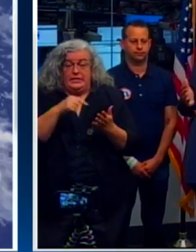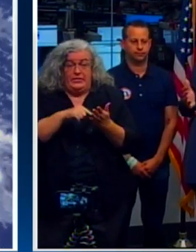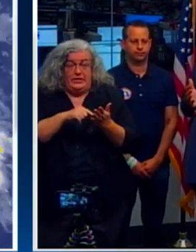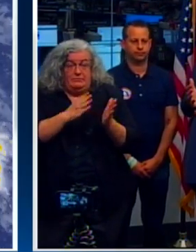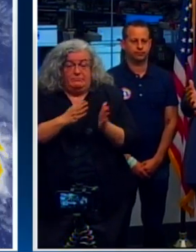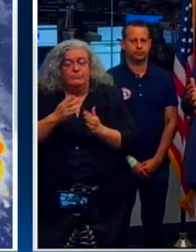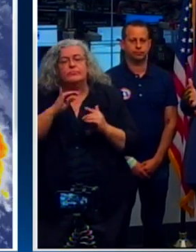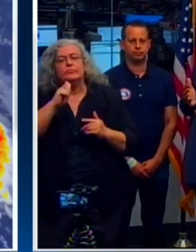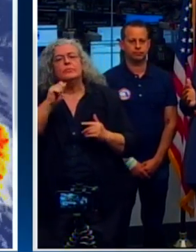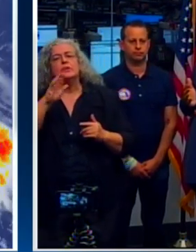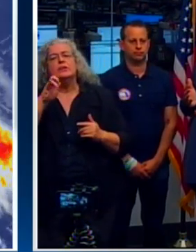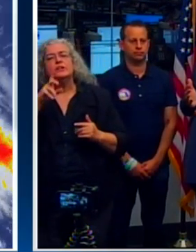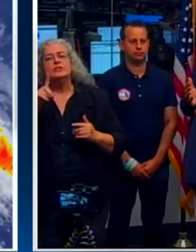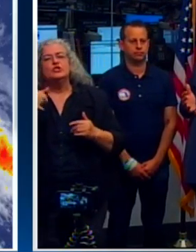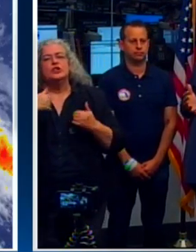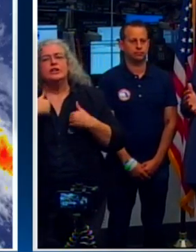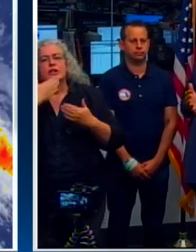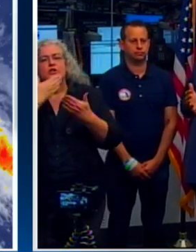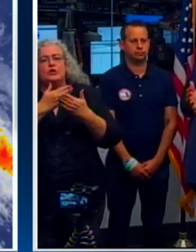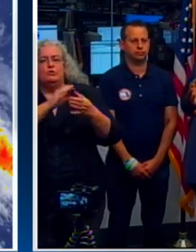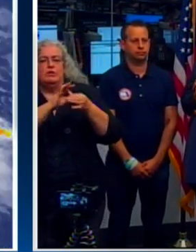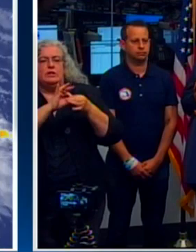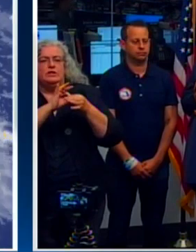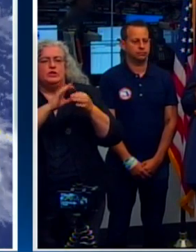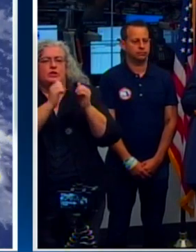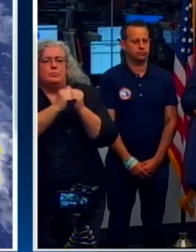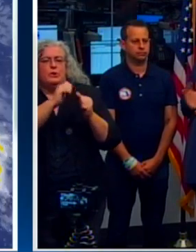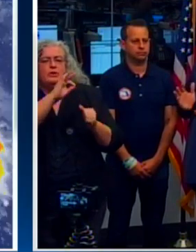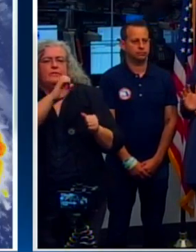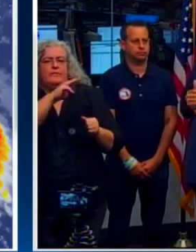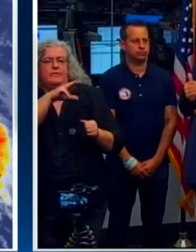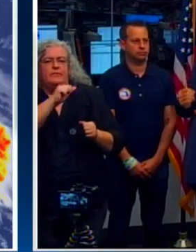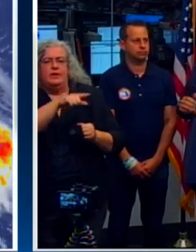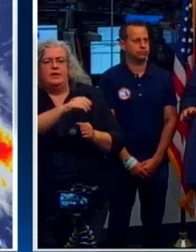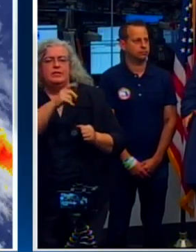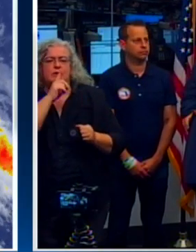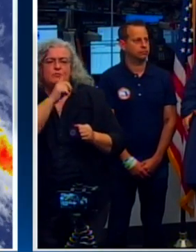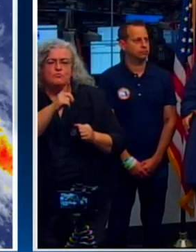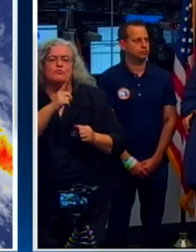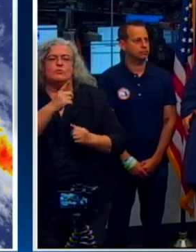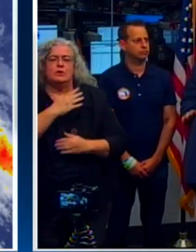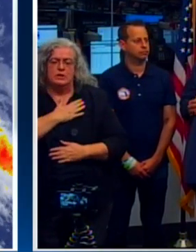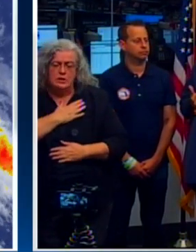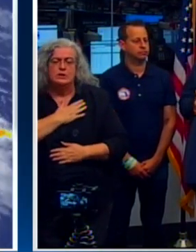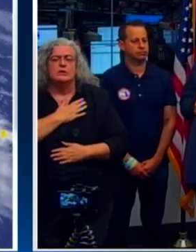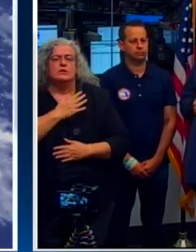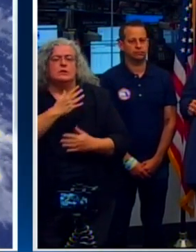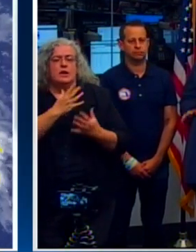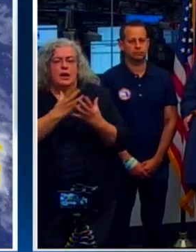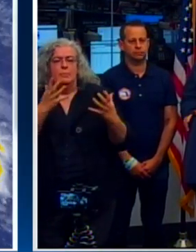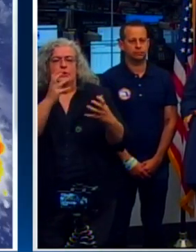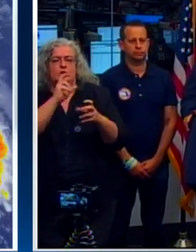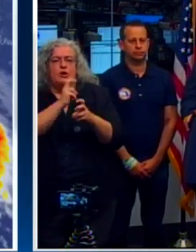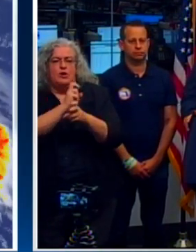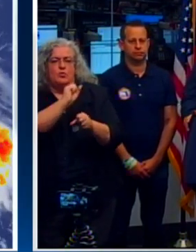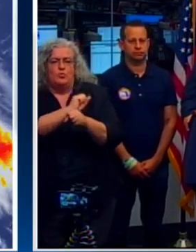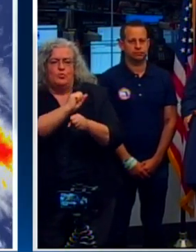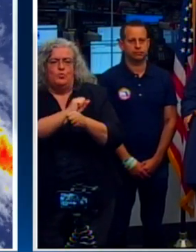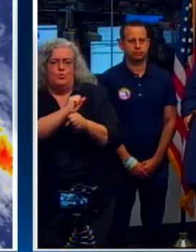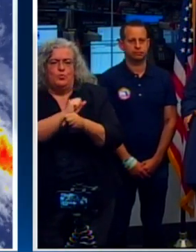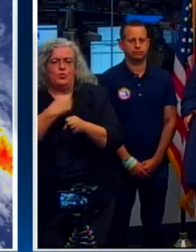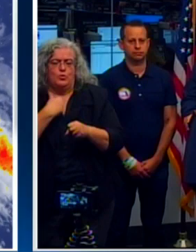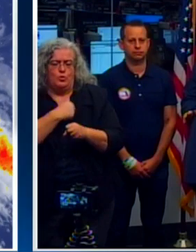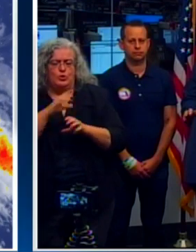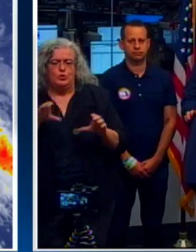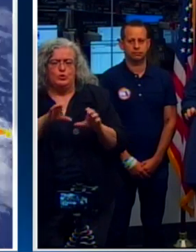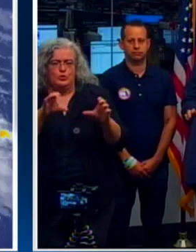developed a really good relationship with folks in FEMA, and they really appreciate all the hard work he's doing. So I think we're on the same page, and